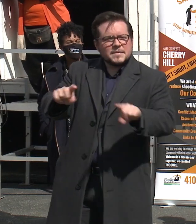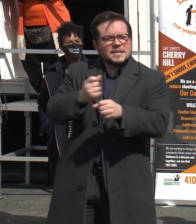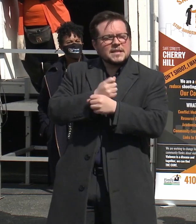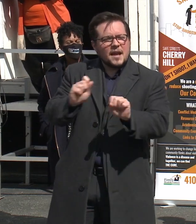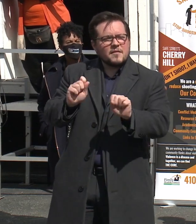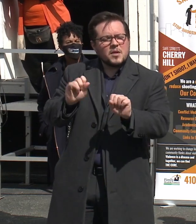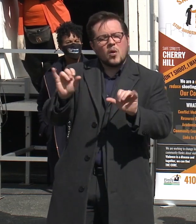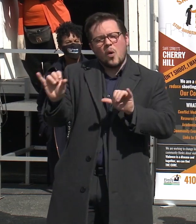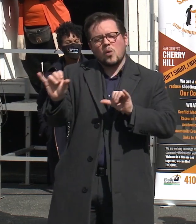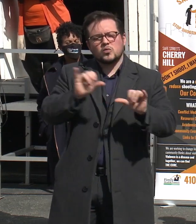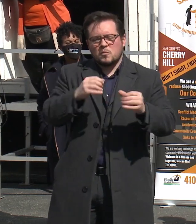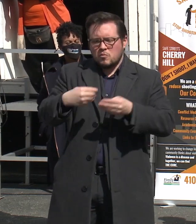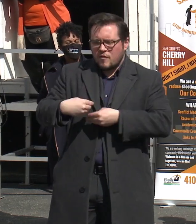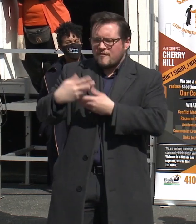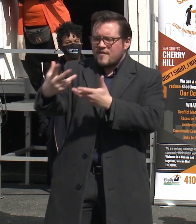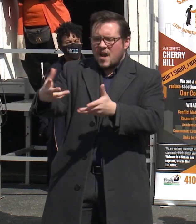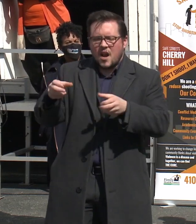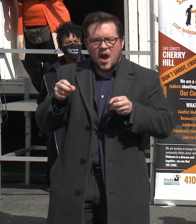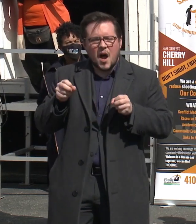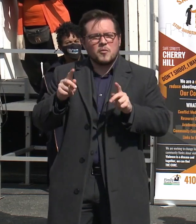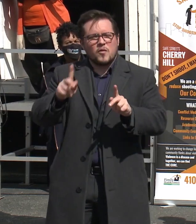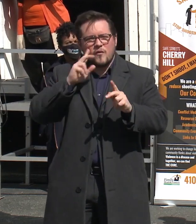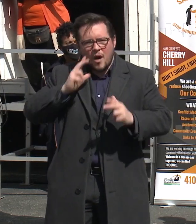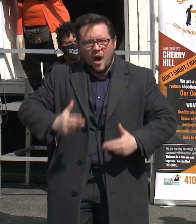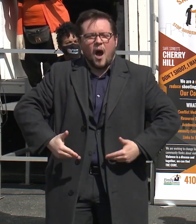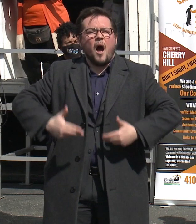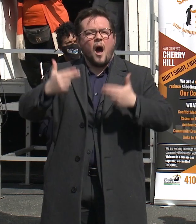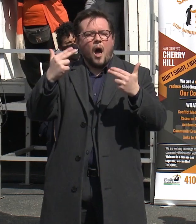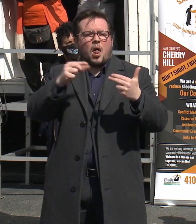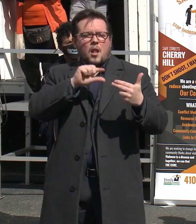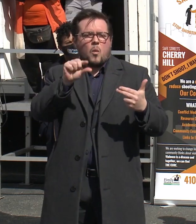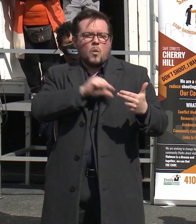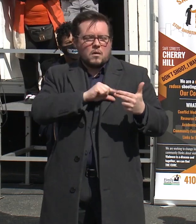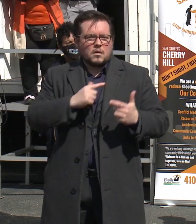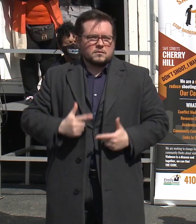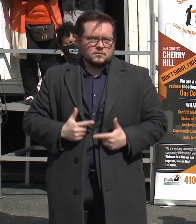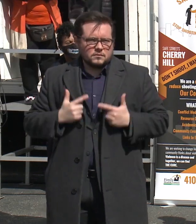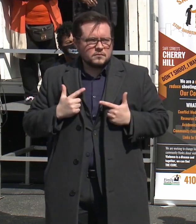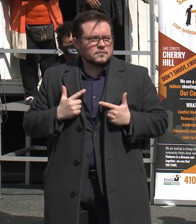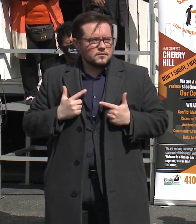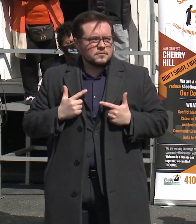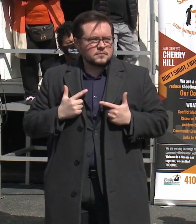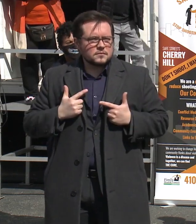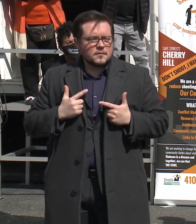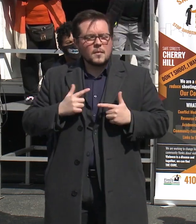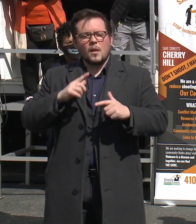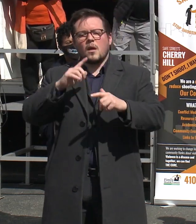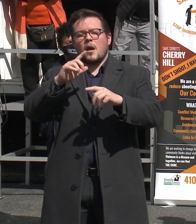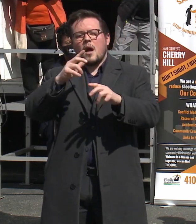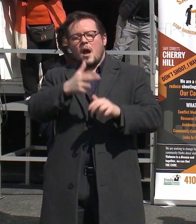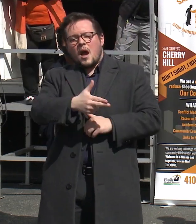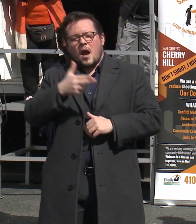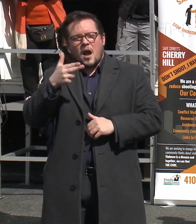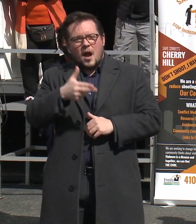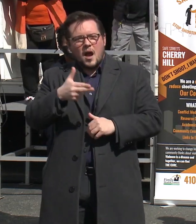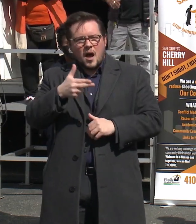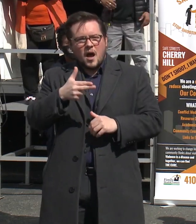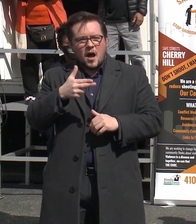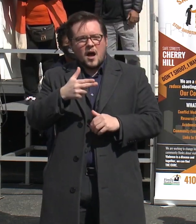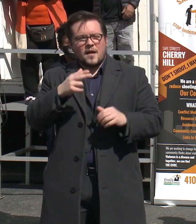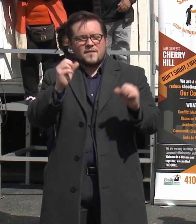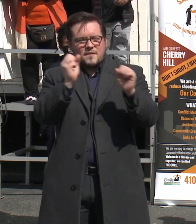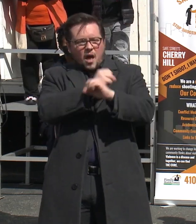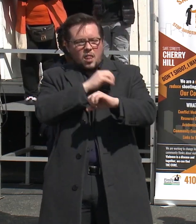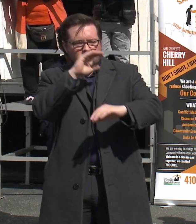provide opportunities for a high quality of life. The work of gun violence prevention also means that we need to make